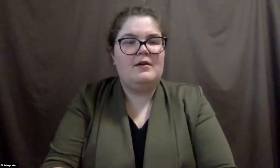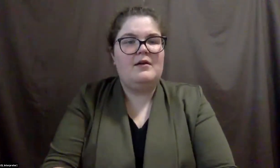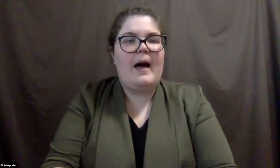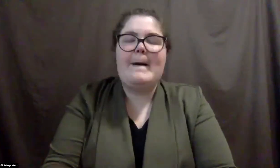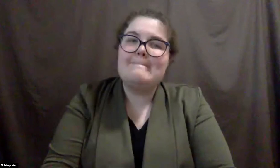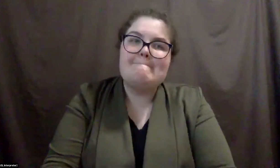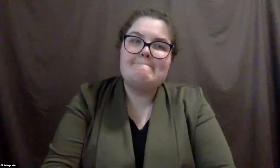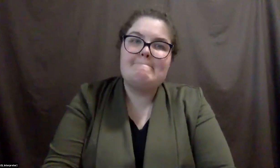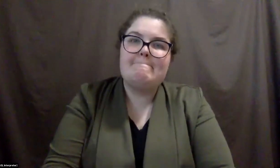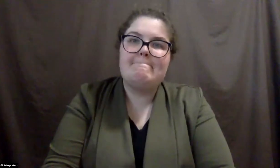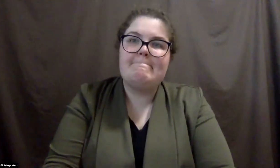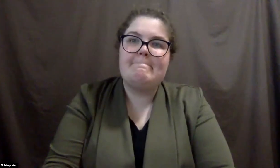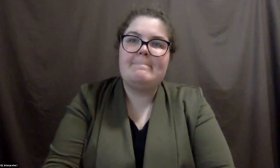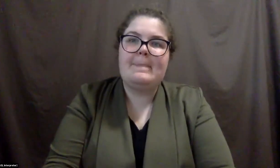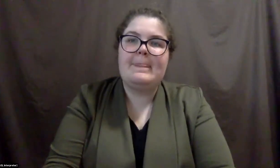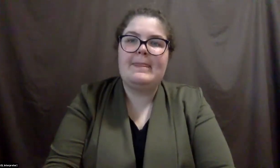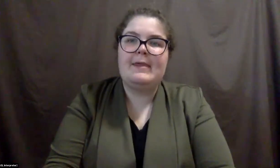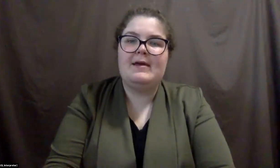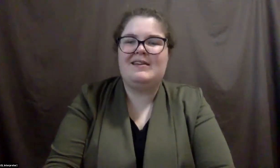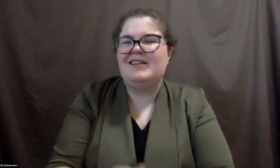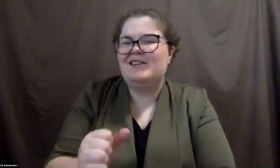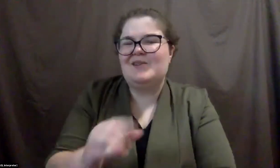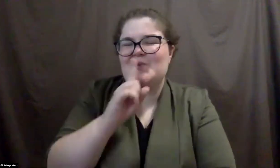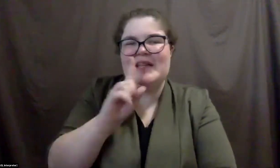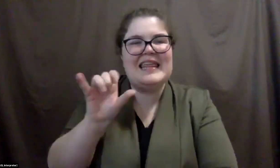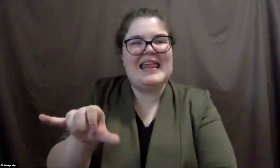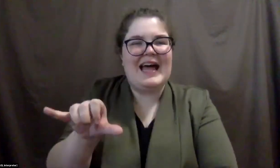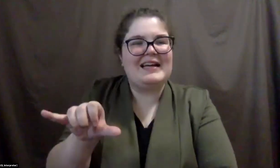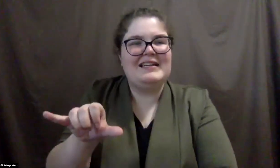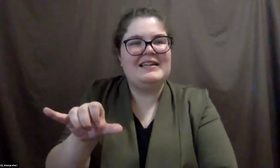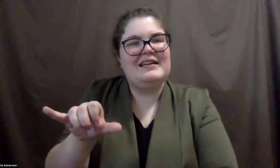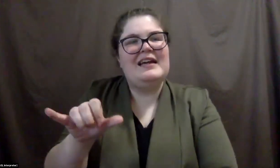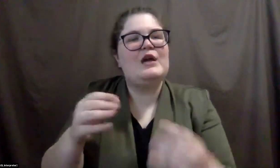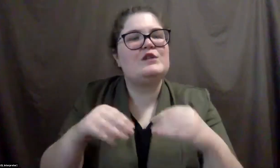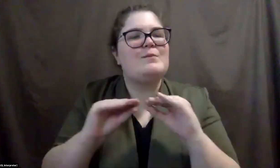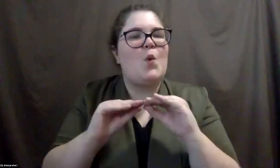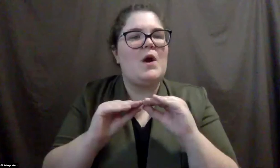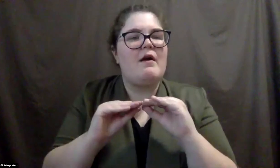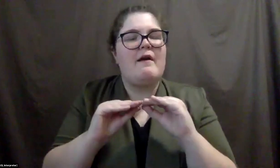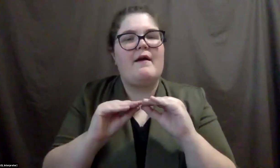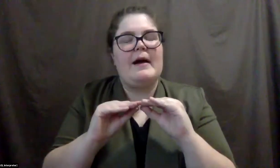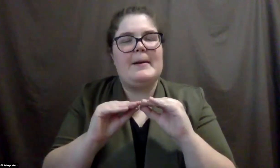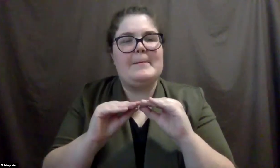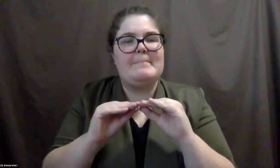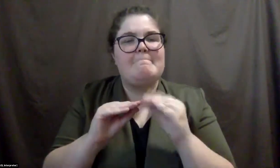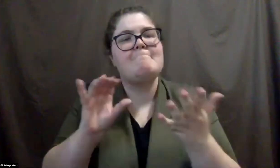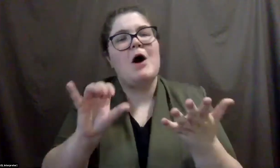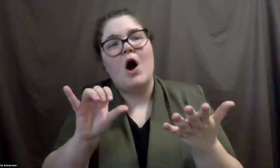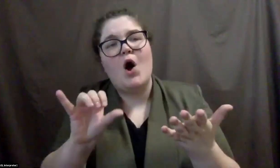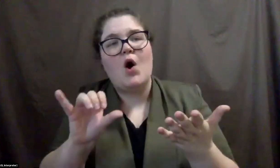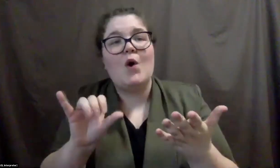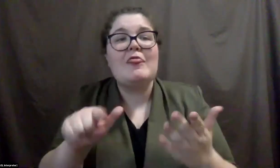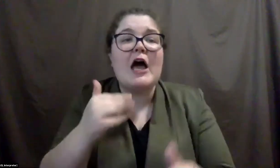Um, so it's, it's things like that, you know, more of, you know, um, oh, that